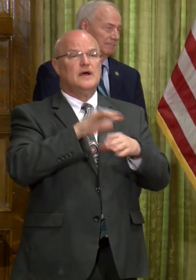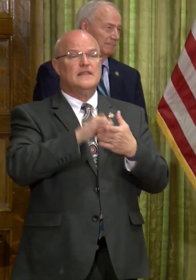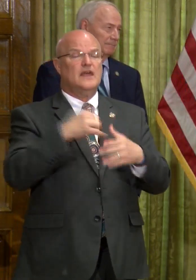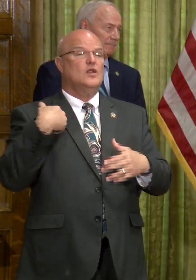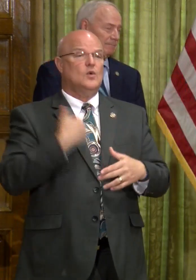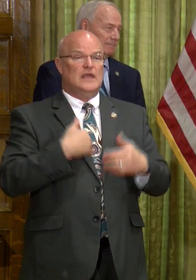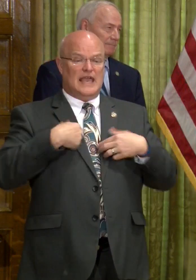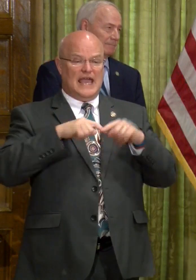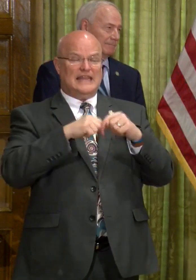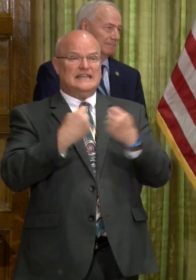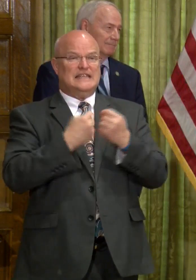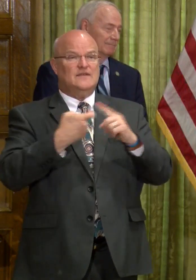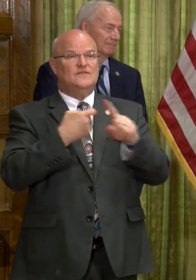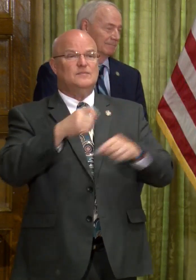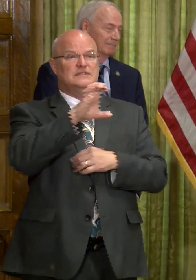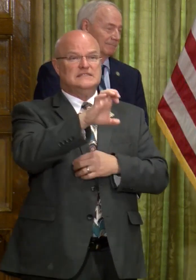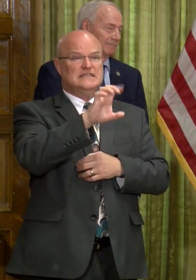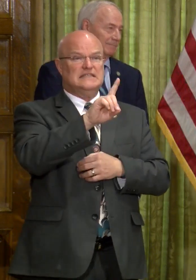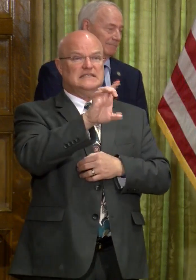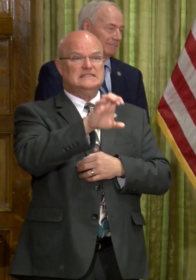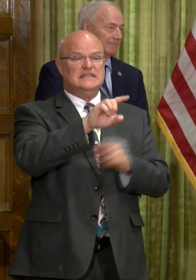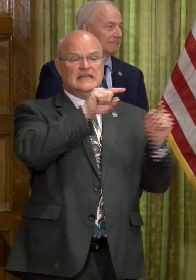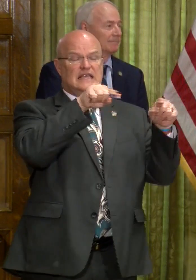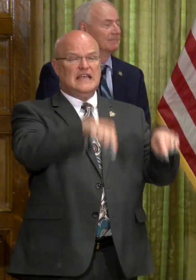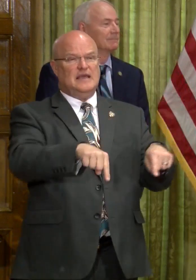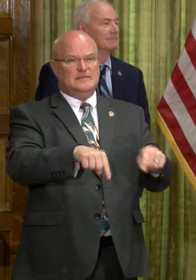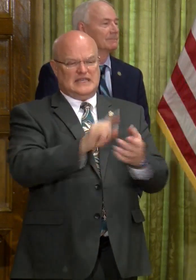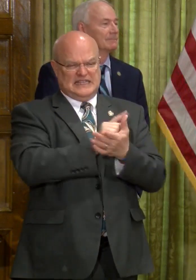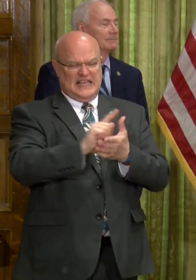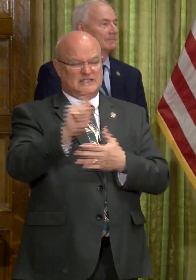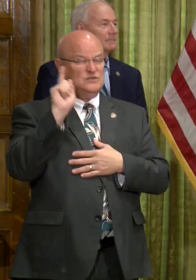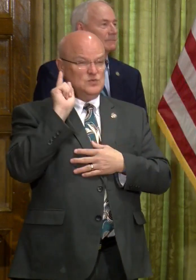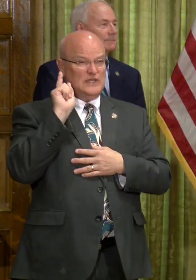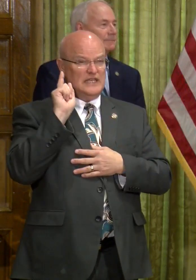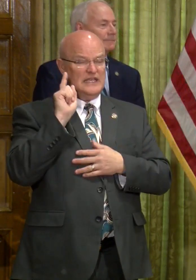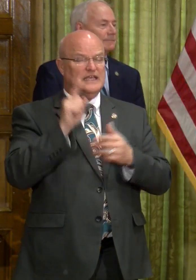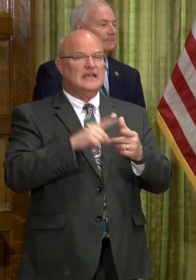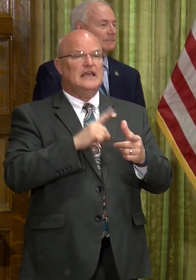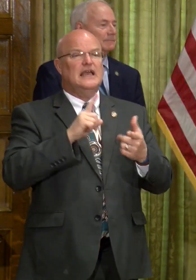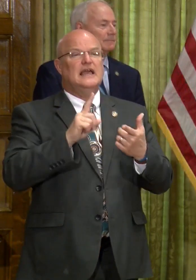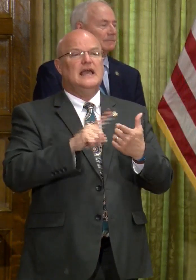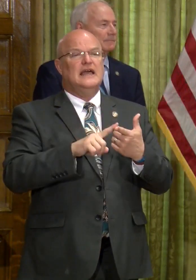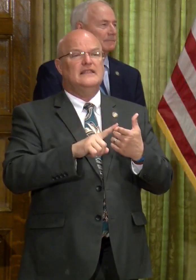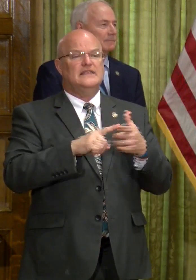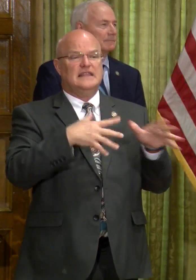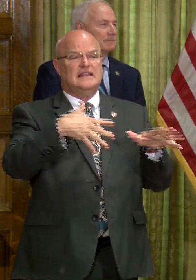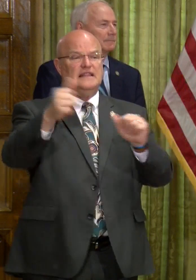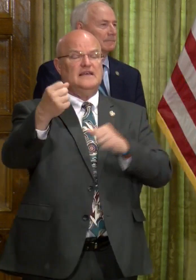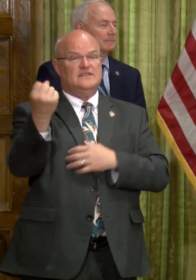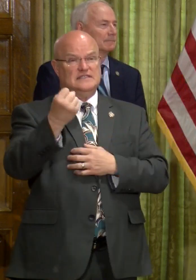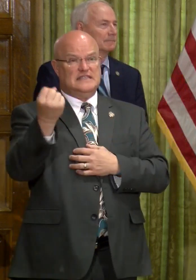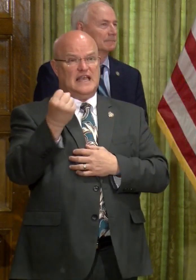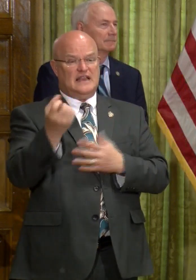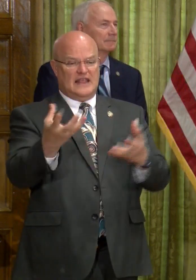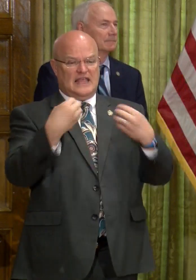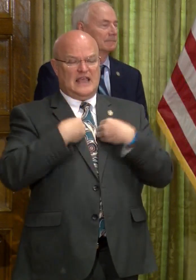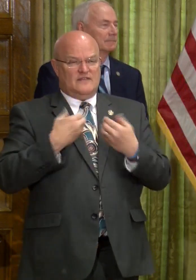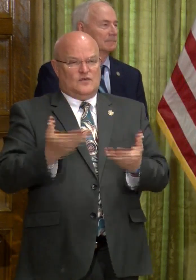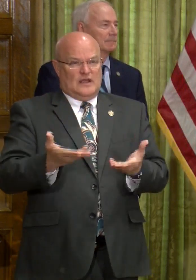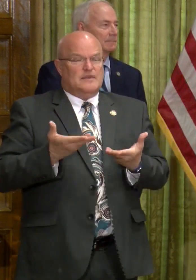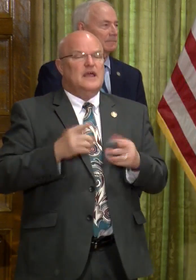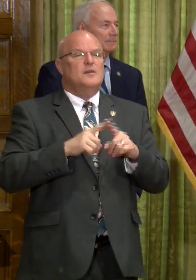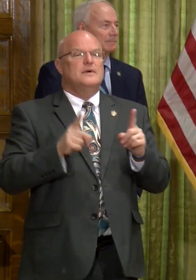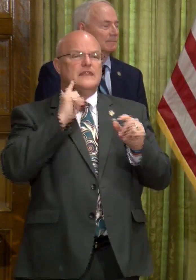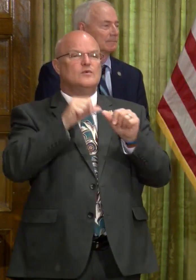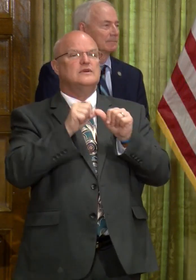that. We had a team from CDC who came down the latter part of last week, and then, uh, left on Saturday. They gave some recommendations,